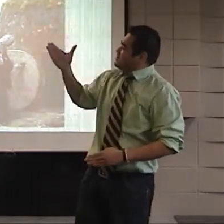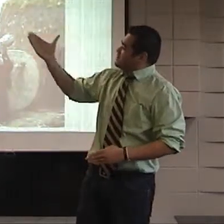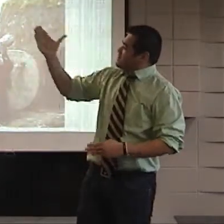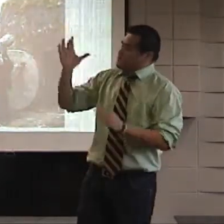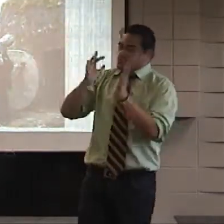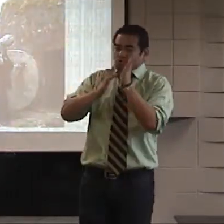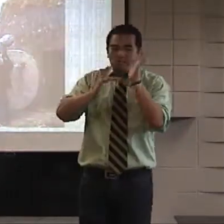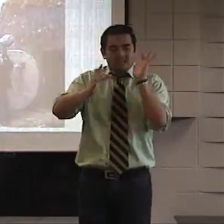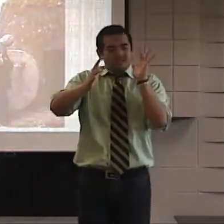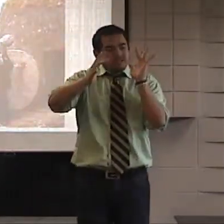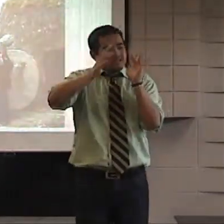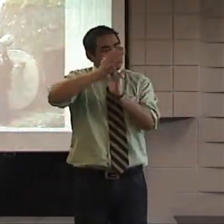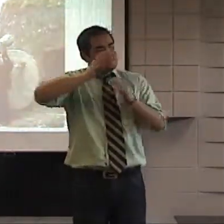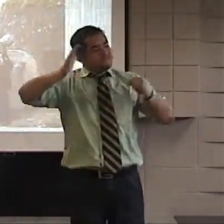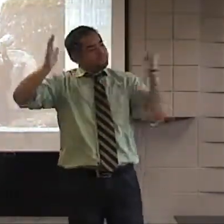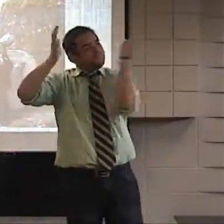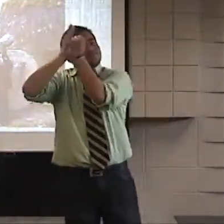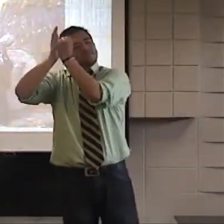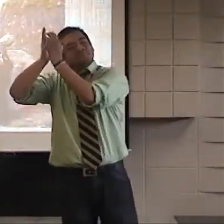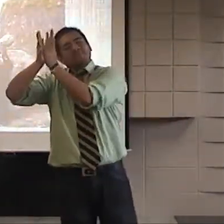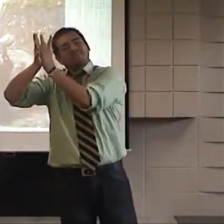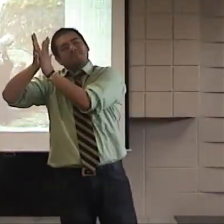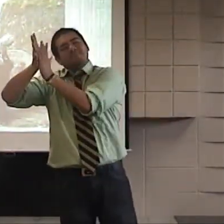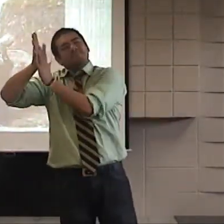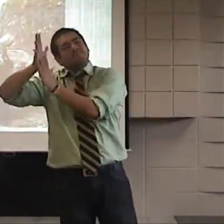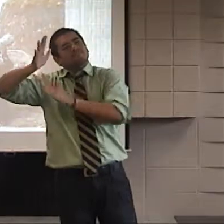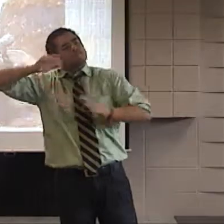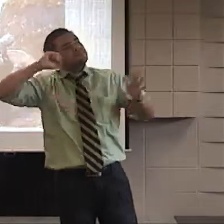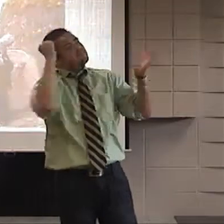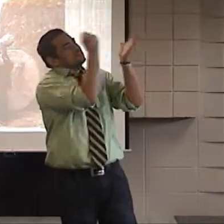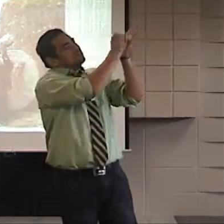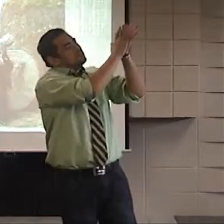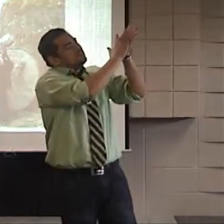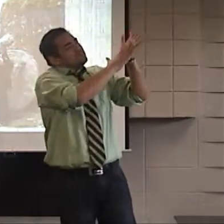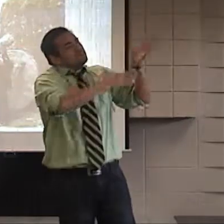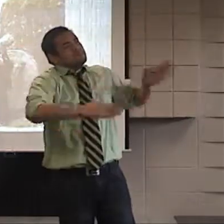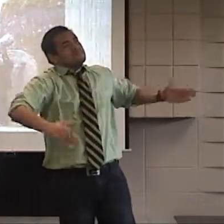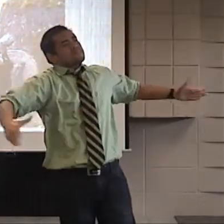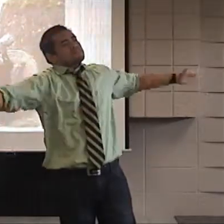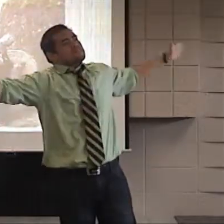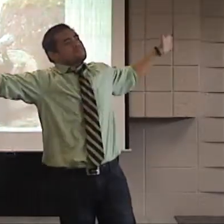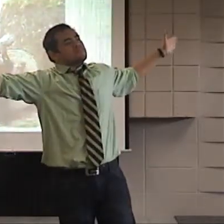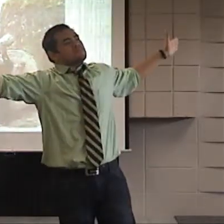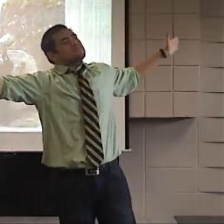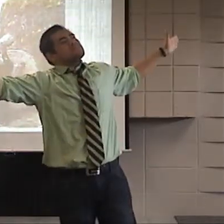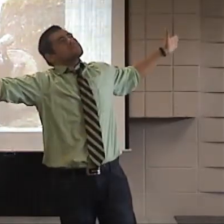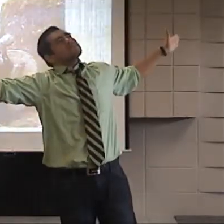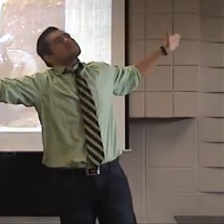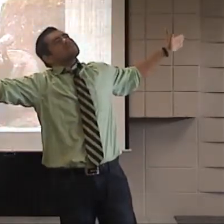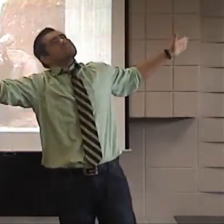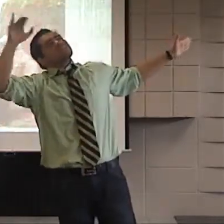was setting on the cross, Jesus was dying,